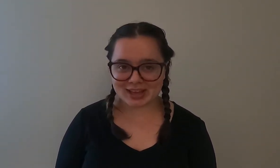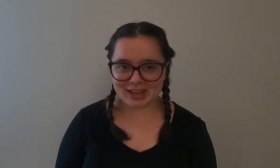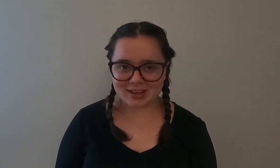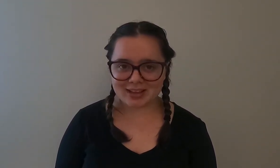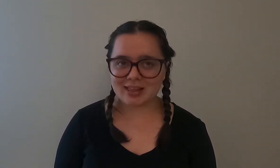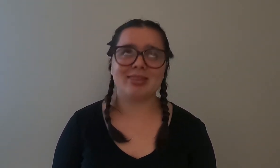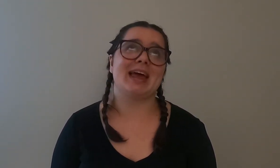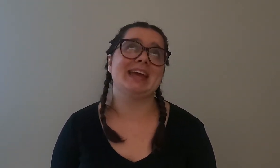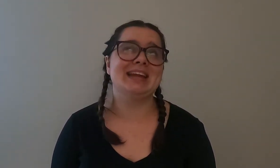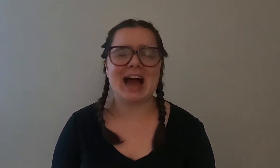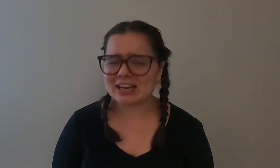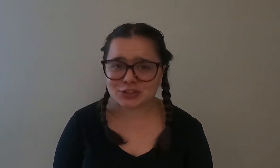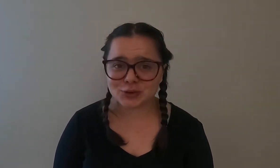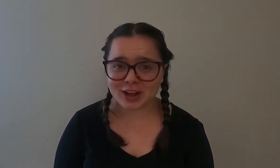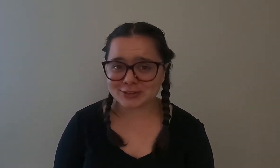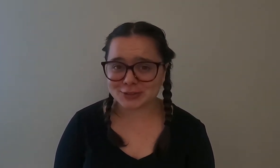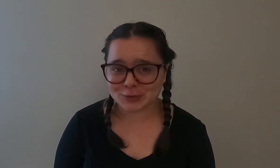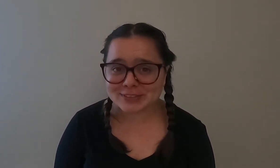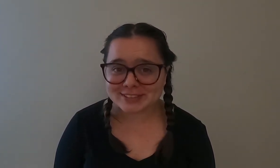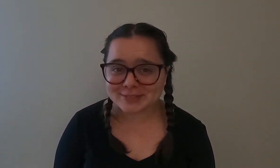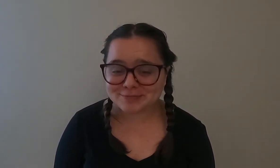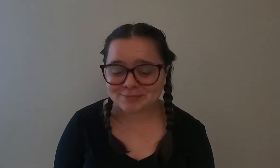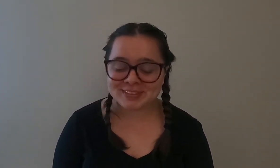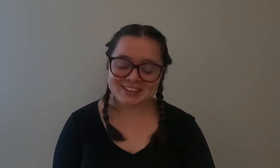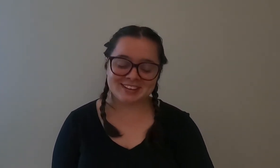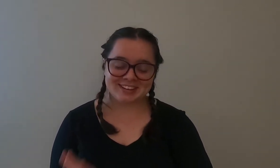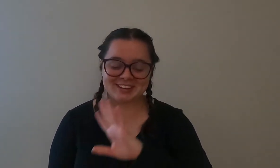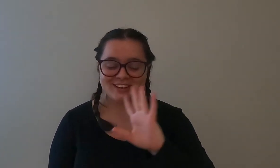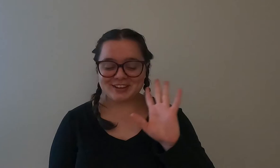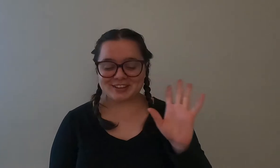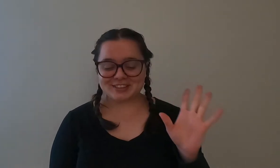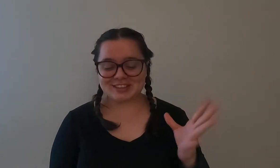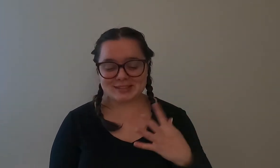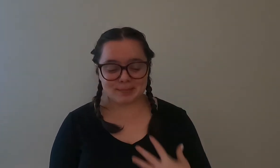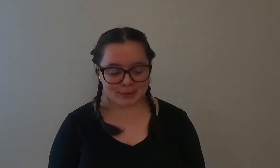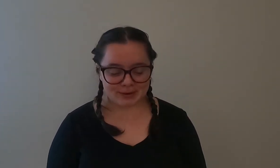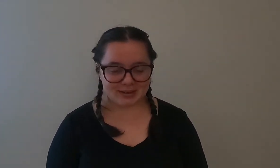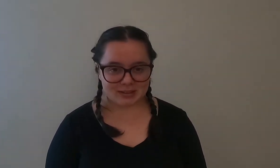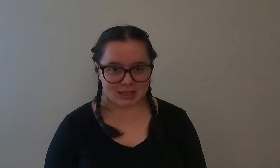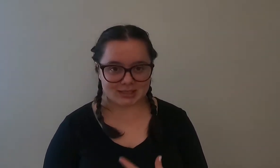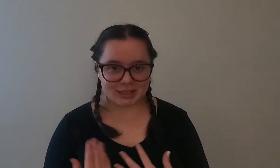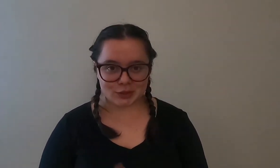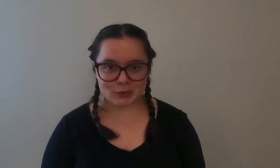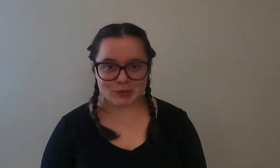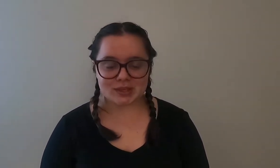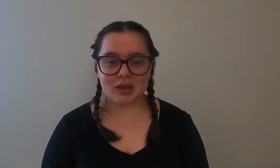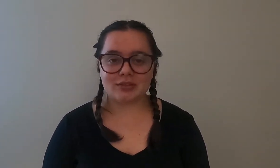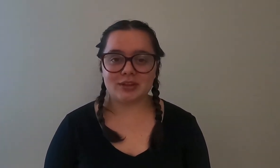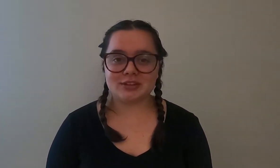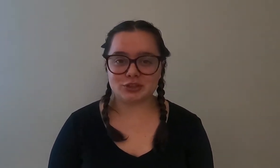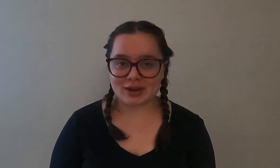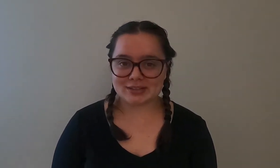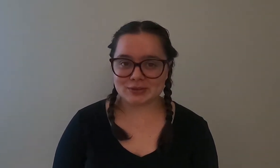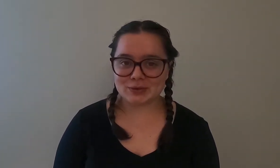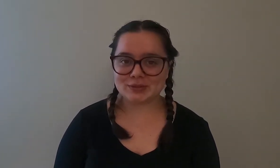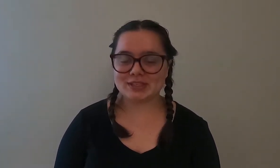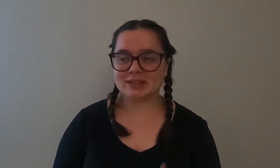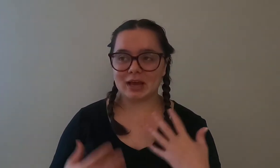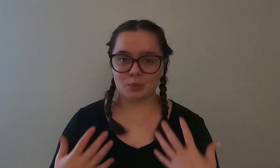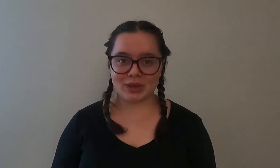like an astronaut suit the zipper that they use on the dry suit that we